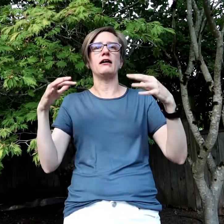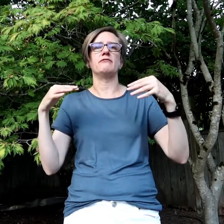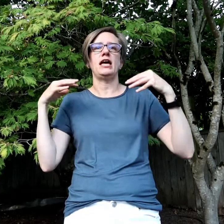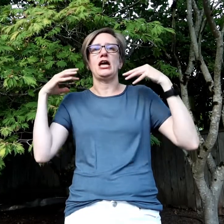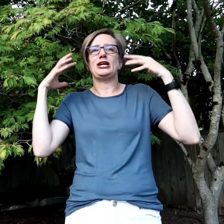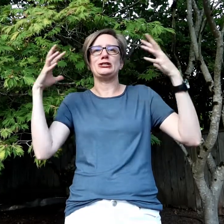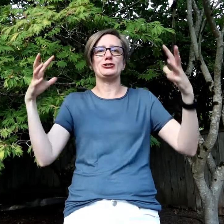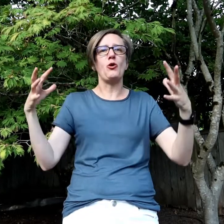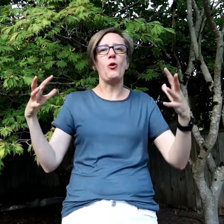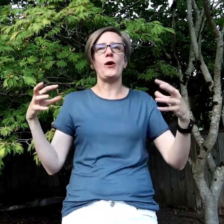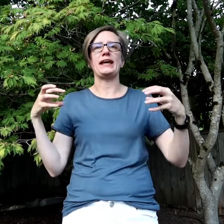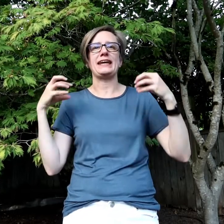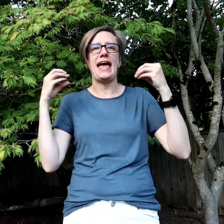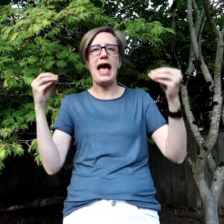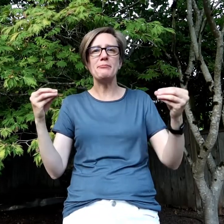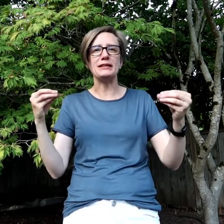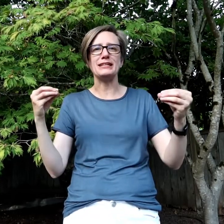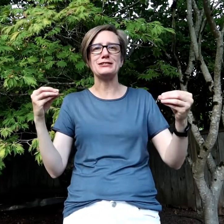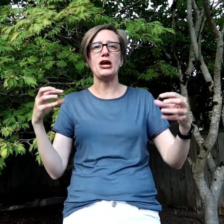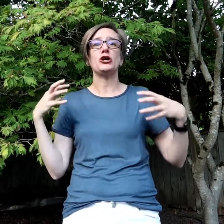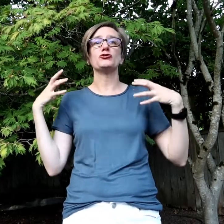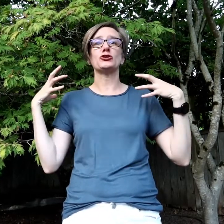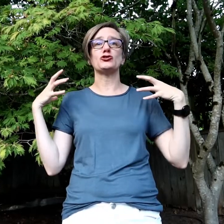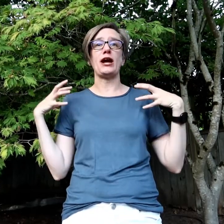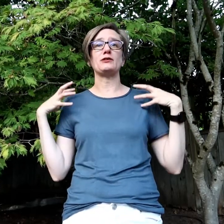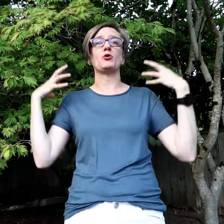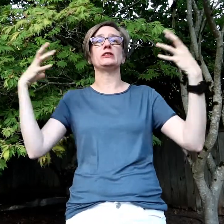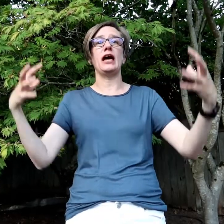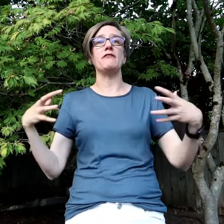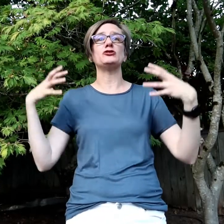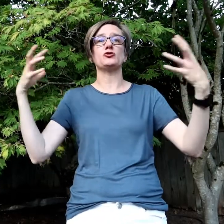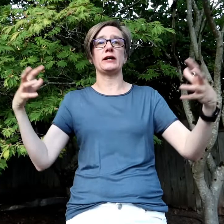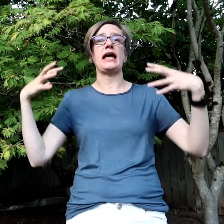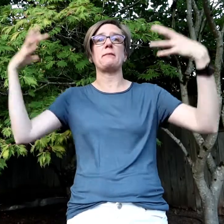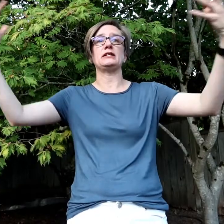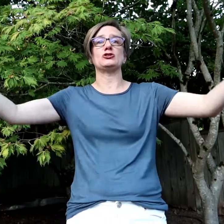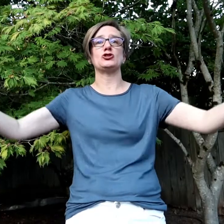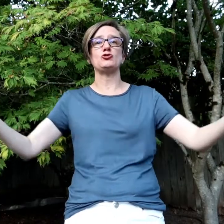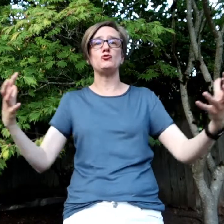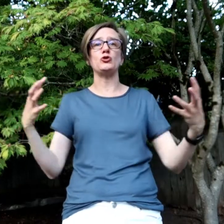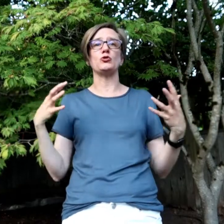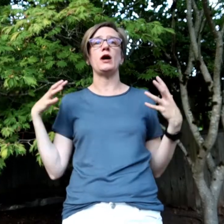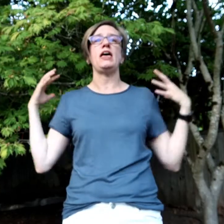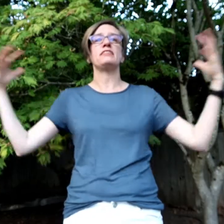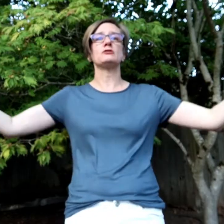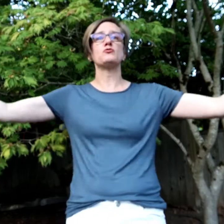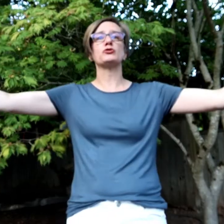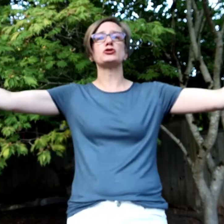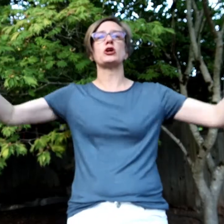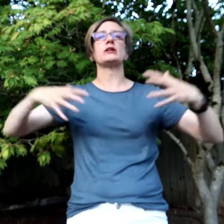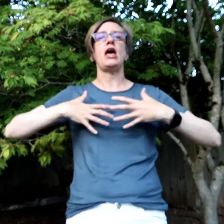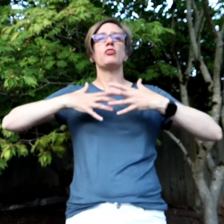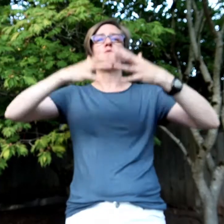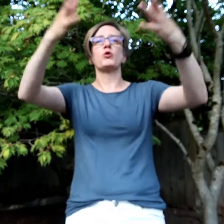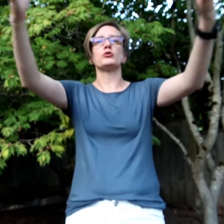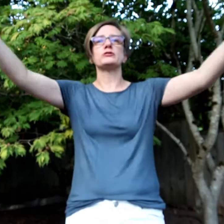and joy and happiness, you're going to attract more love and joy and happiness to you. Things will start, the world is